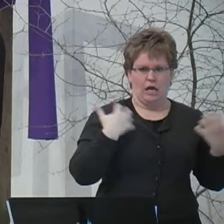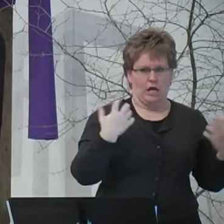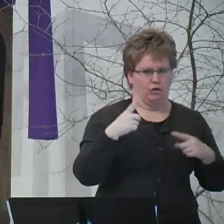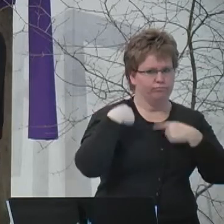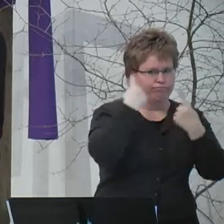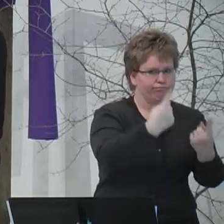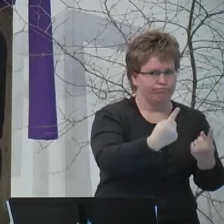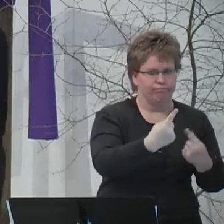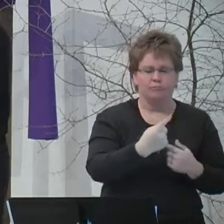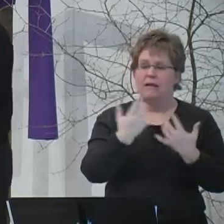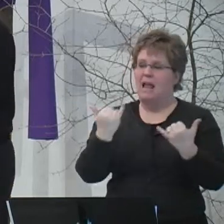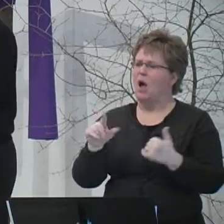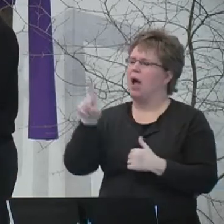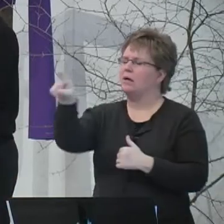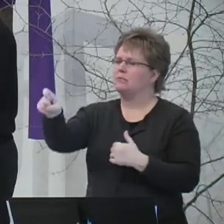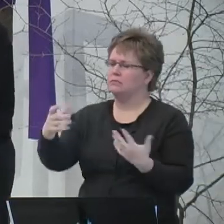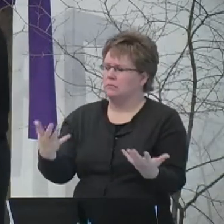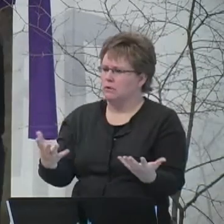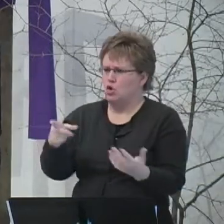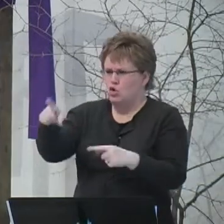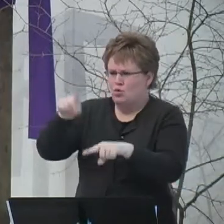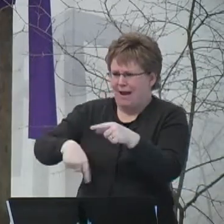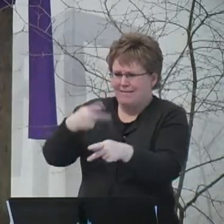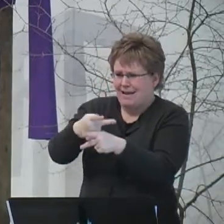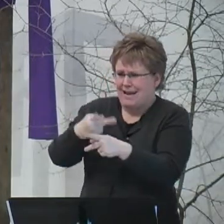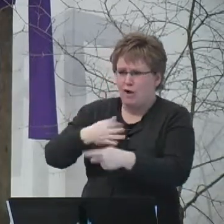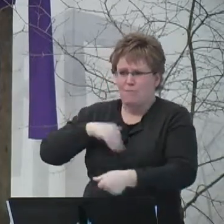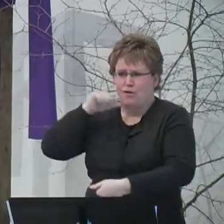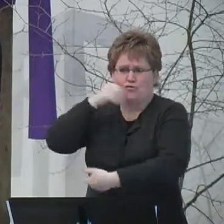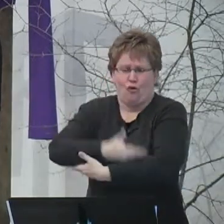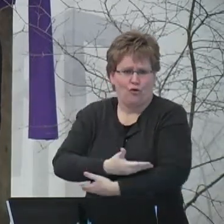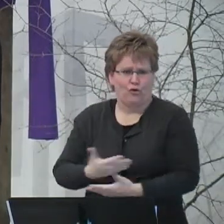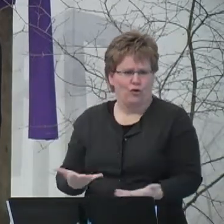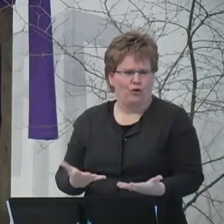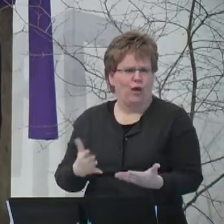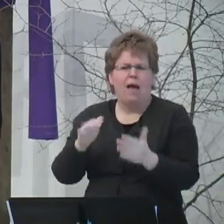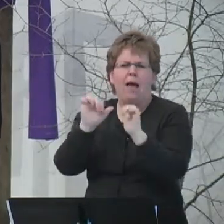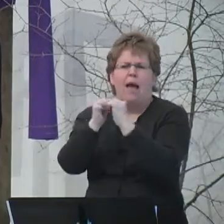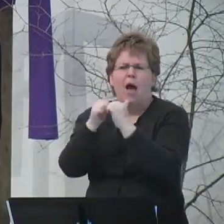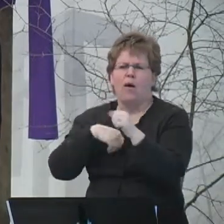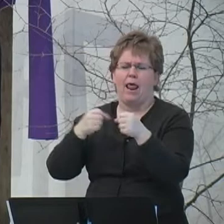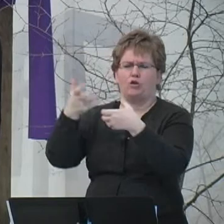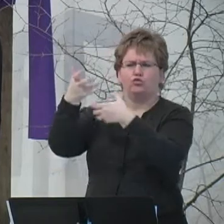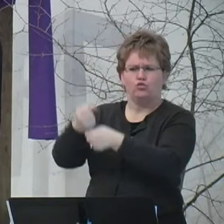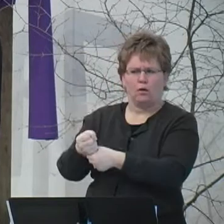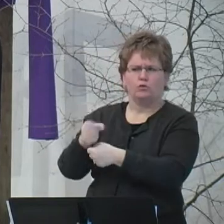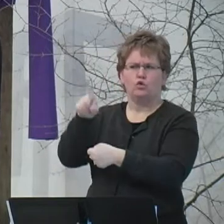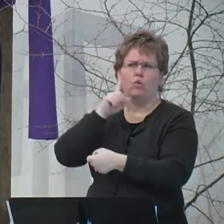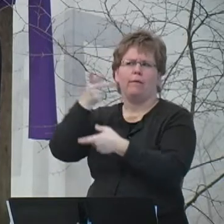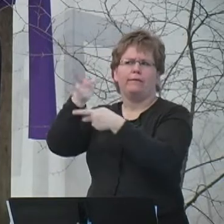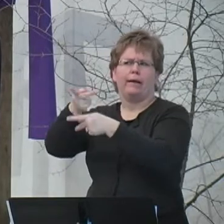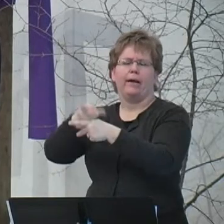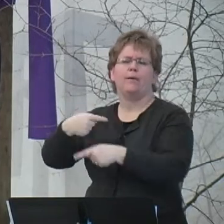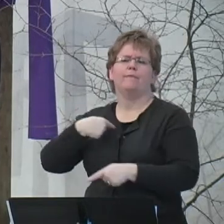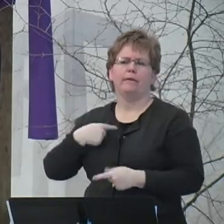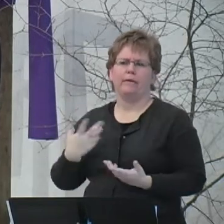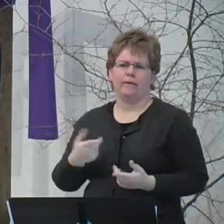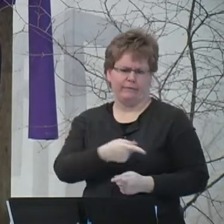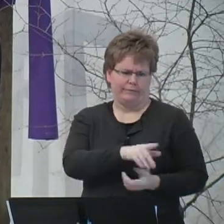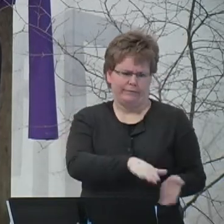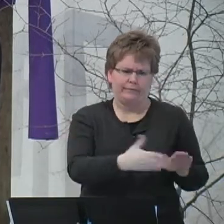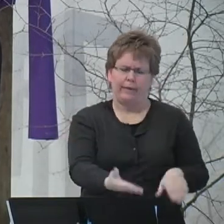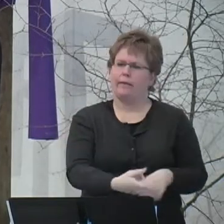directly. If you couldn't take care of Missy, how can I trust that you can take care of me?